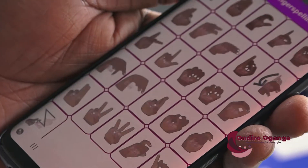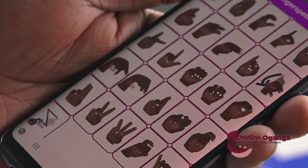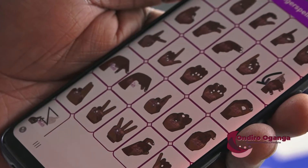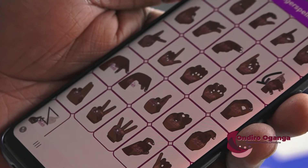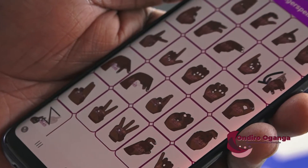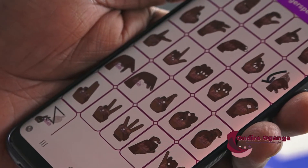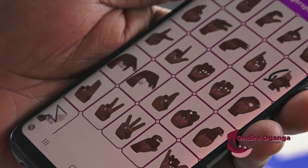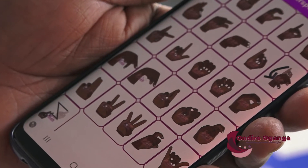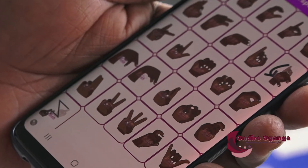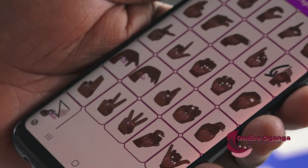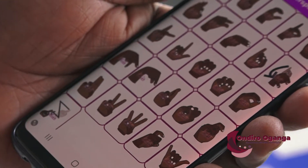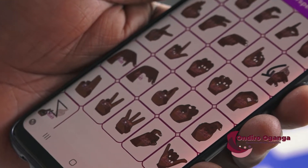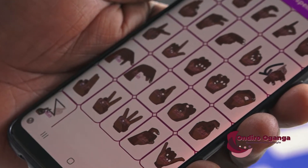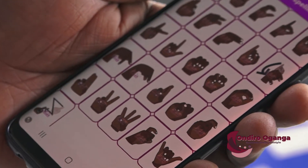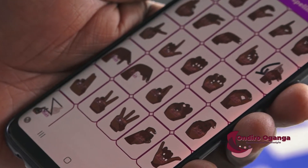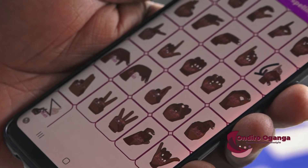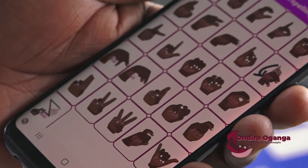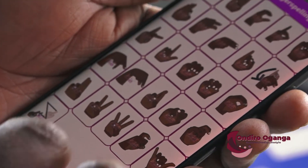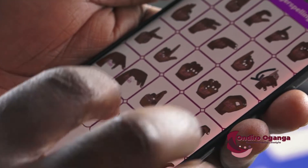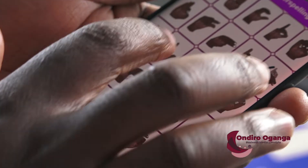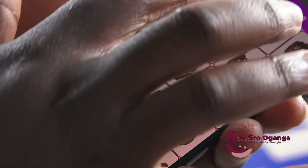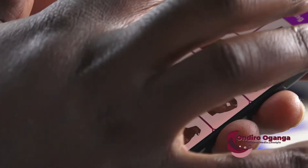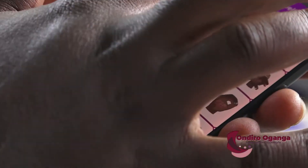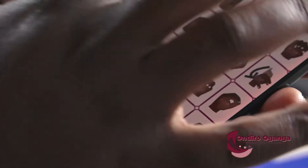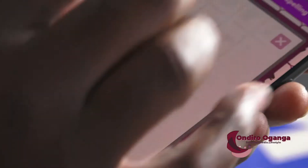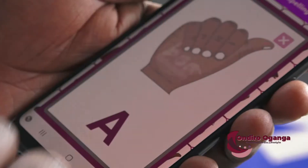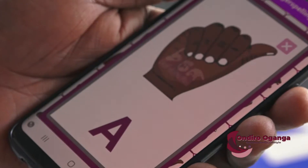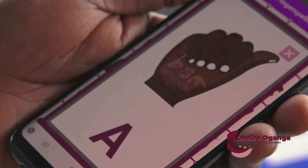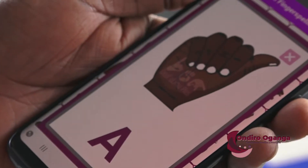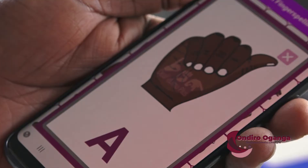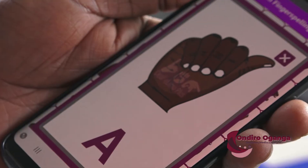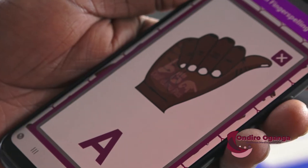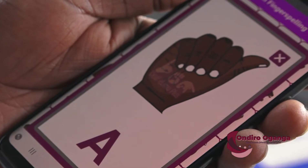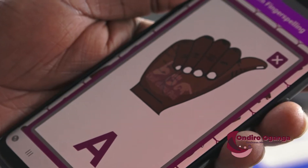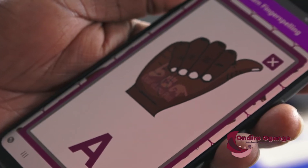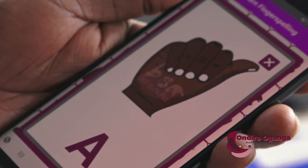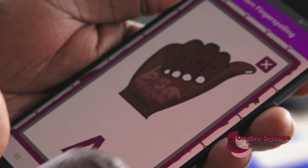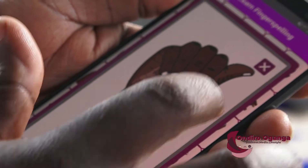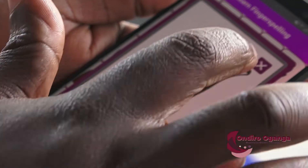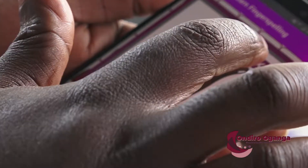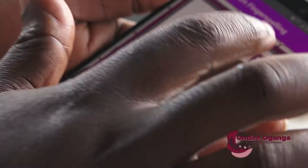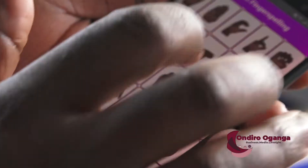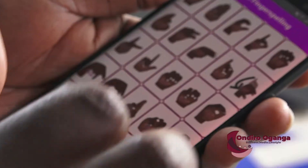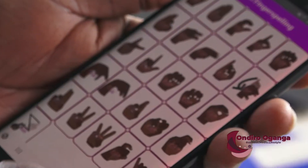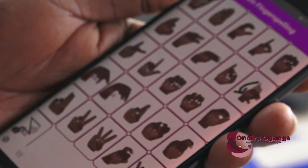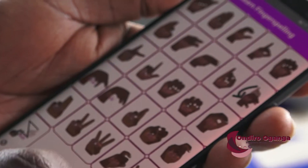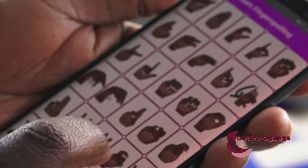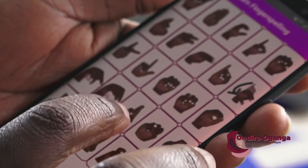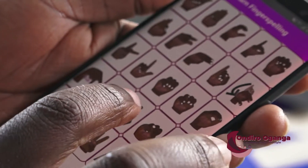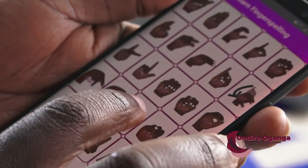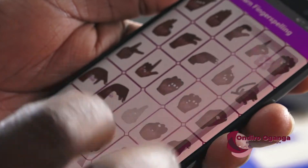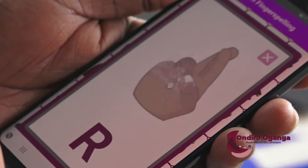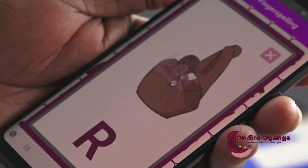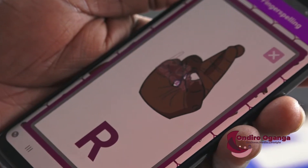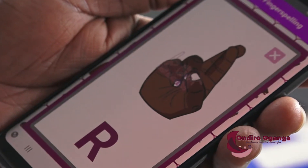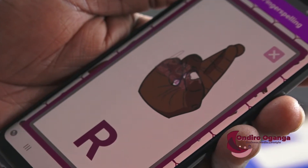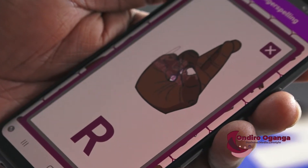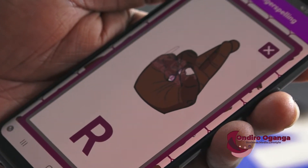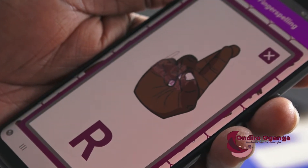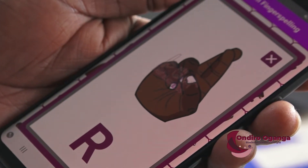sign language interpreter. That experience is what inspired the conception of the finger spelling app, an app that can be used